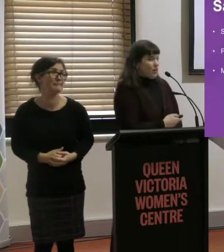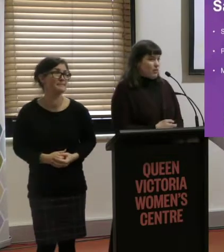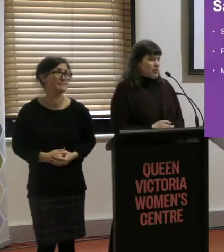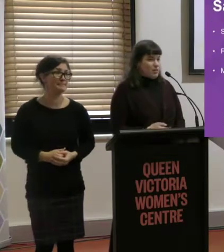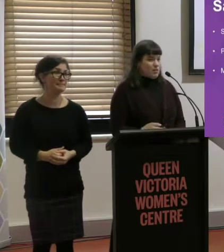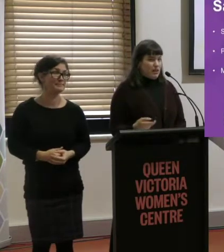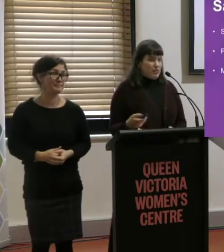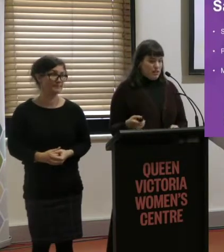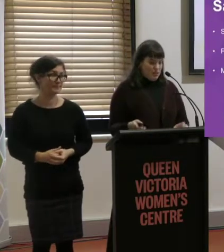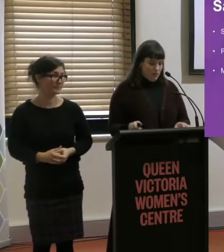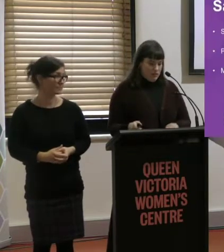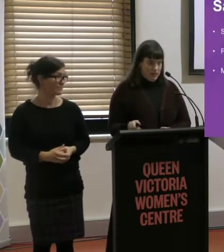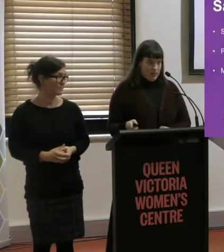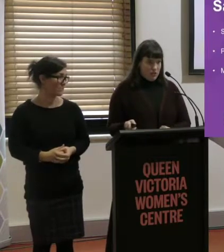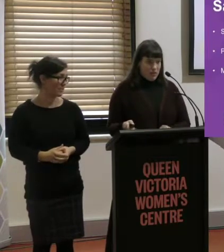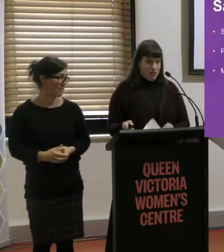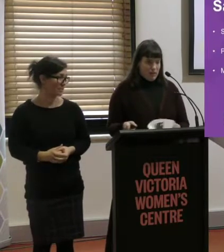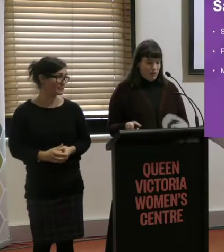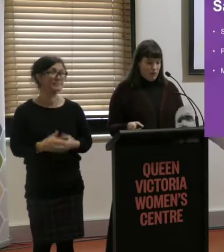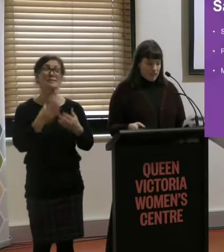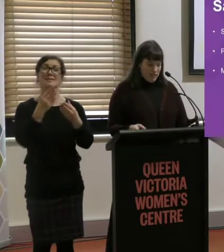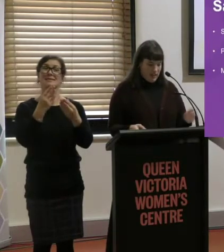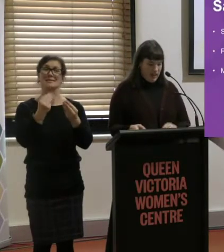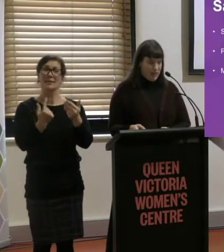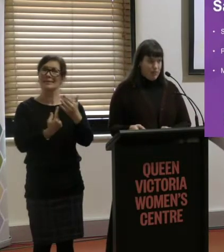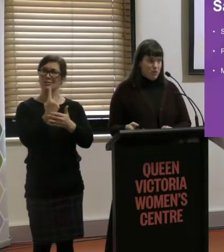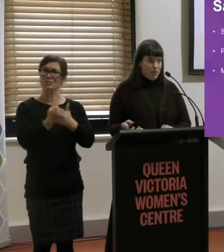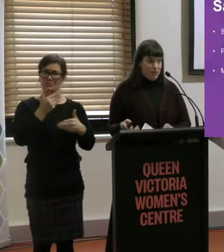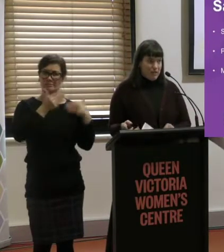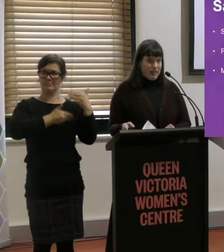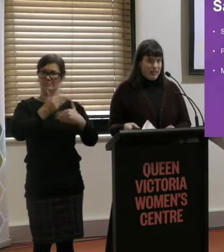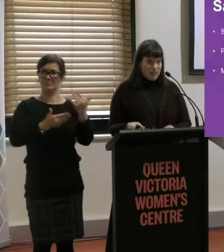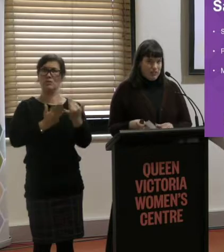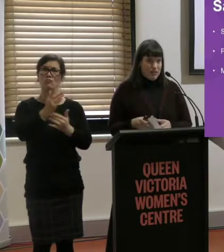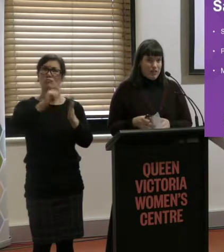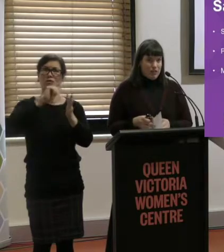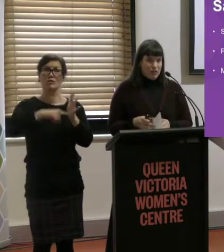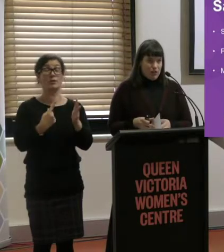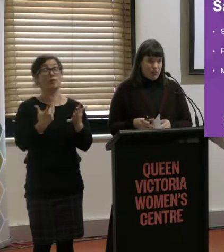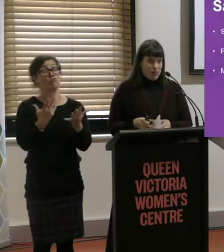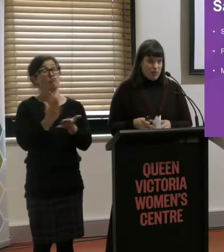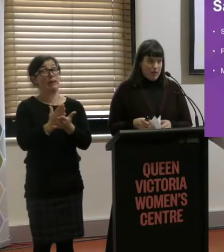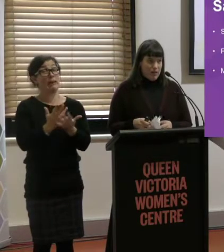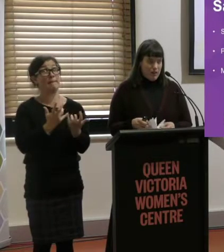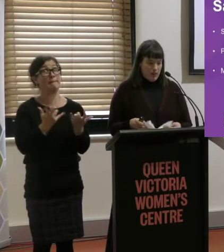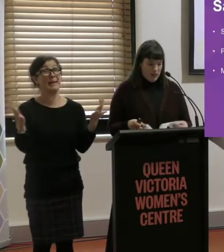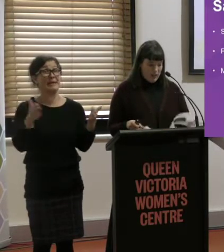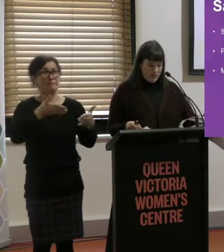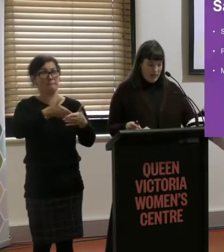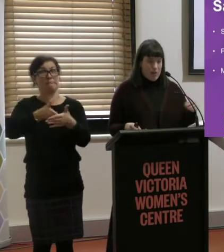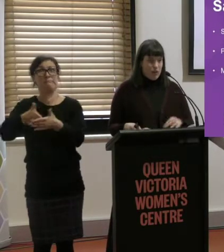So I'm just going to speak about some of the issues that came up for us. There were many, many issues. We've chosen some that